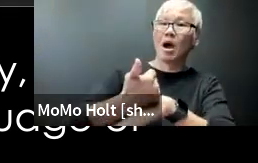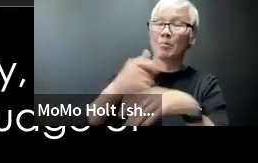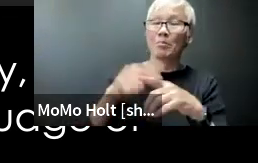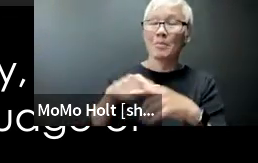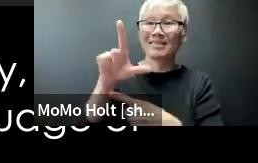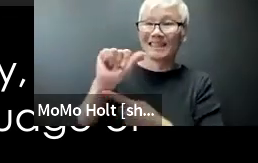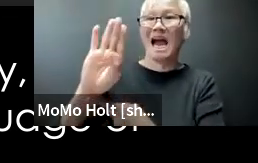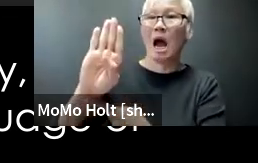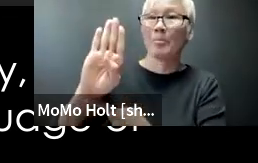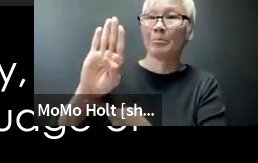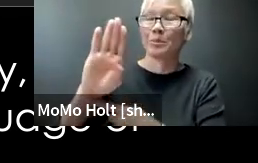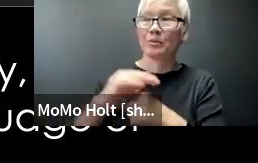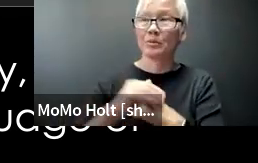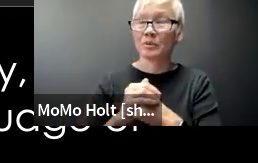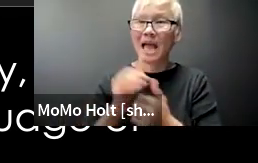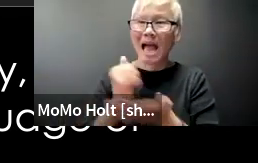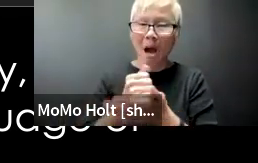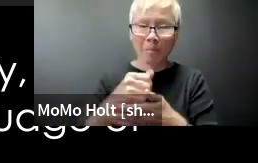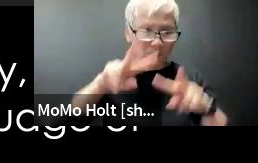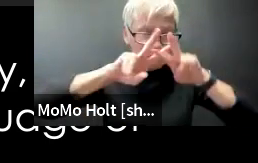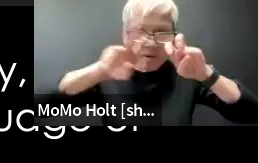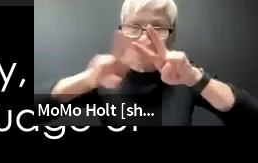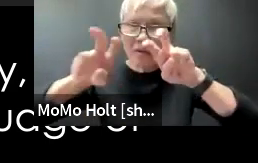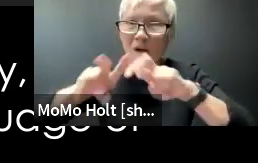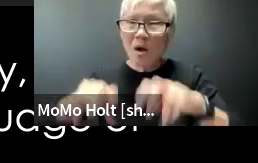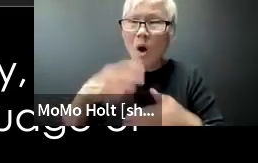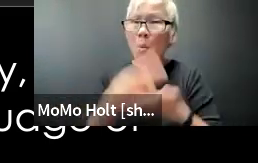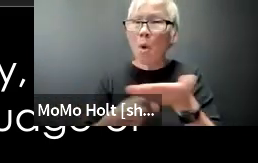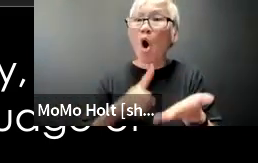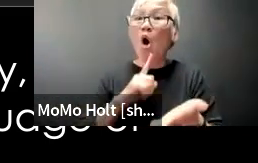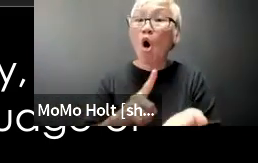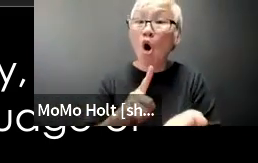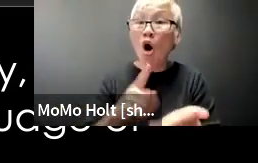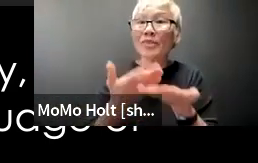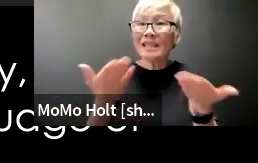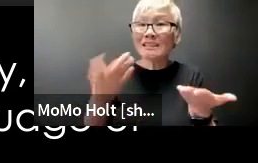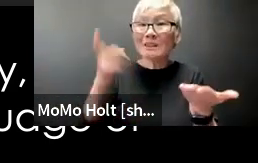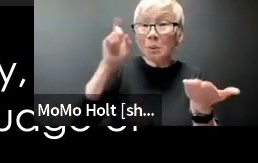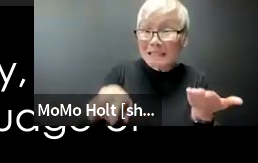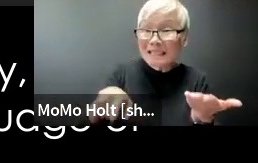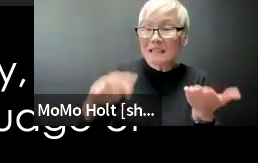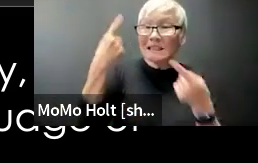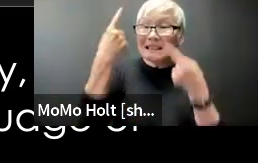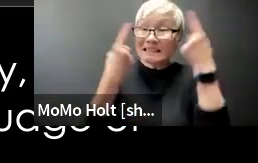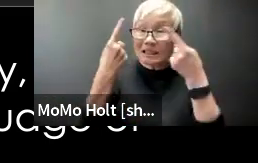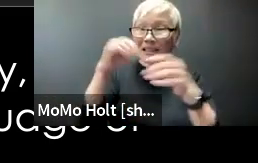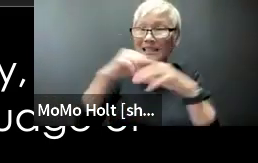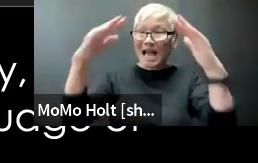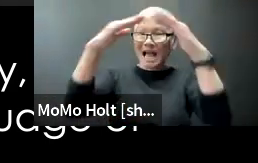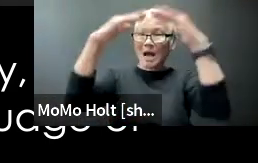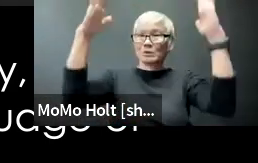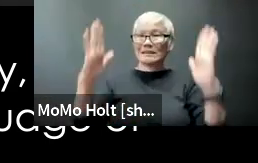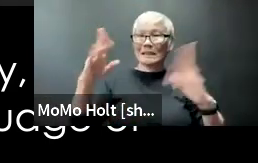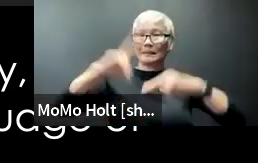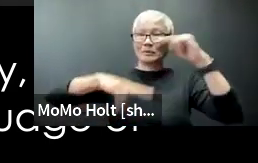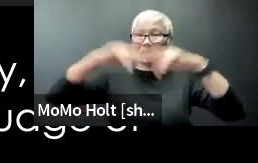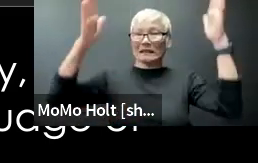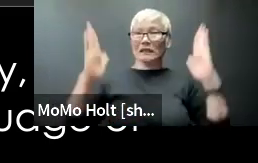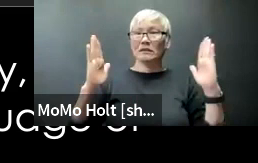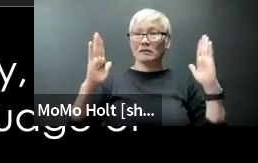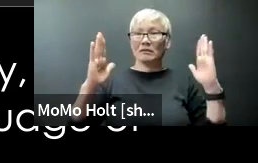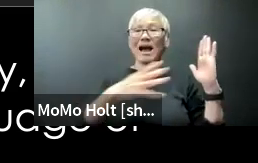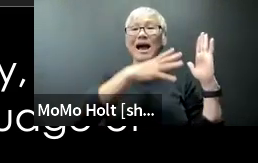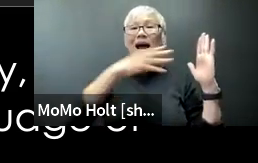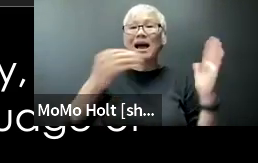so he created a lab to help further analyze what things are needed to be